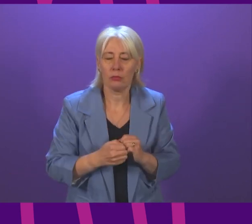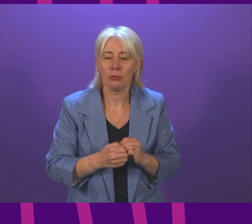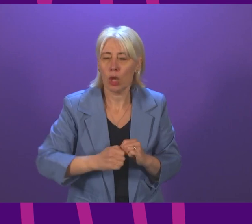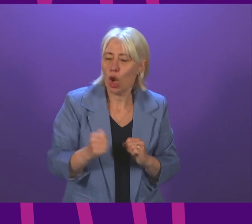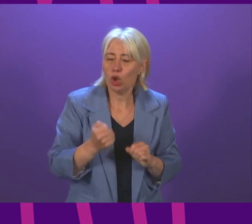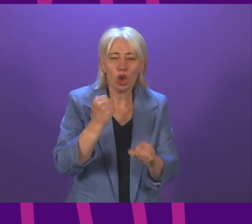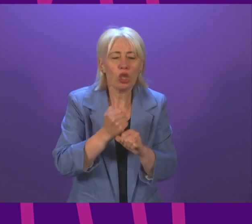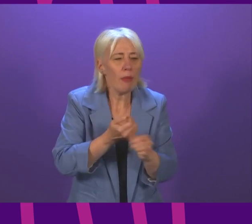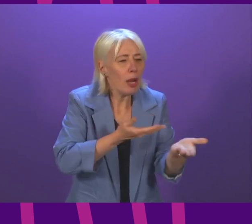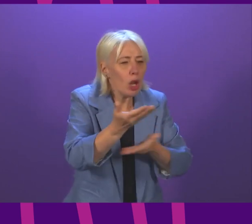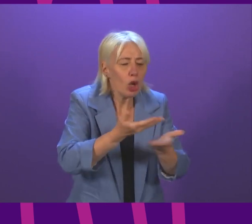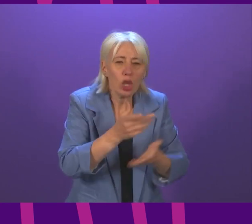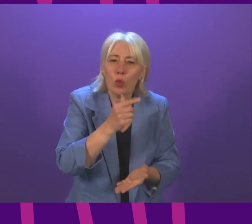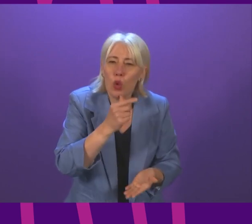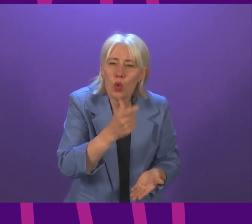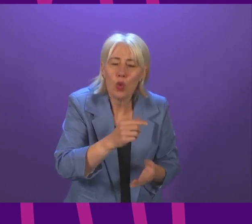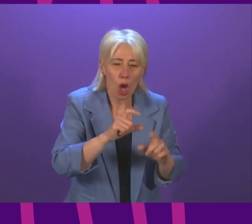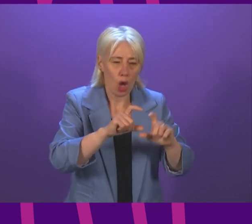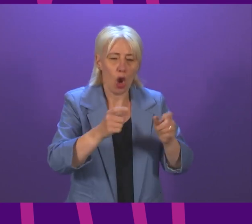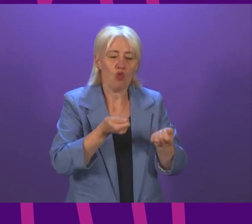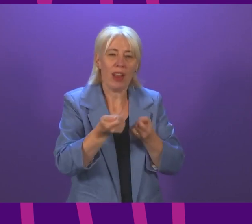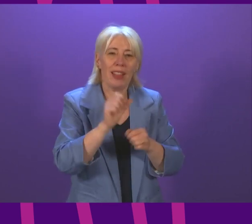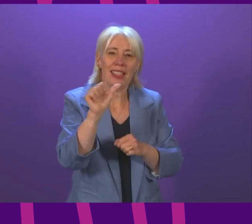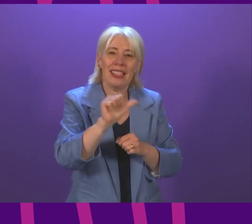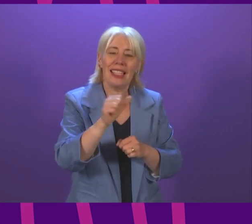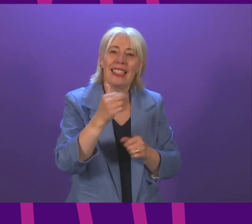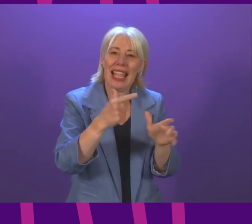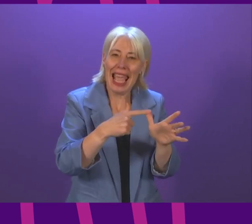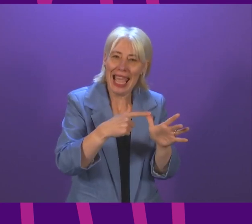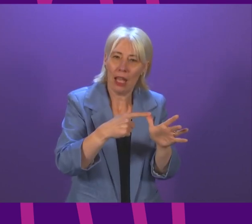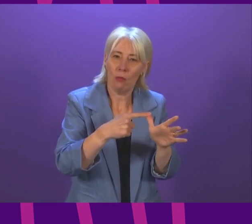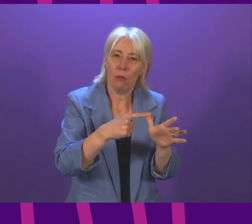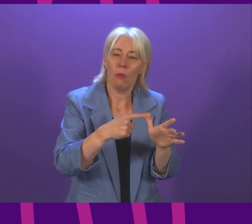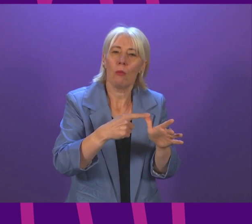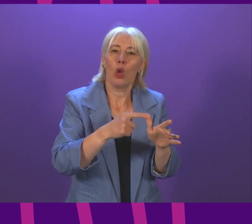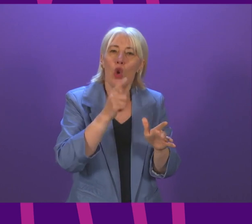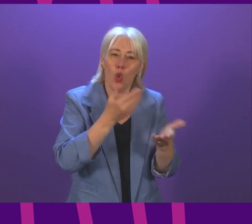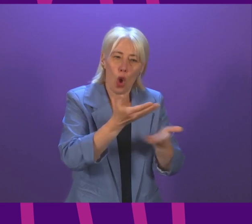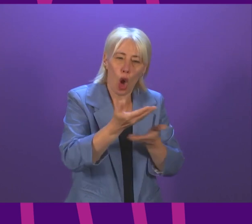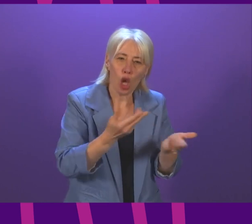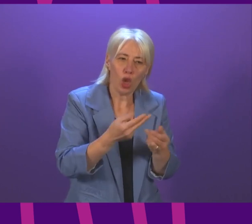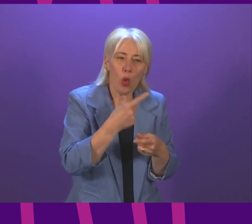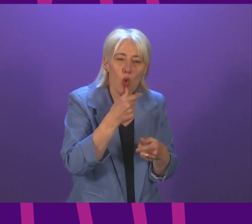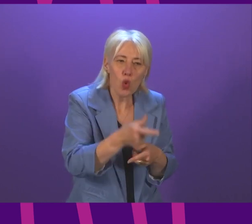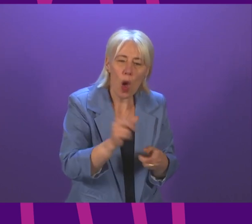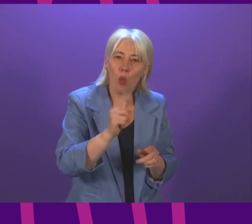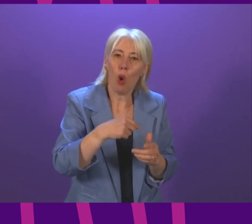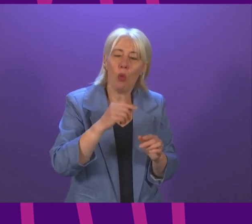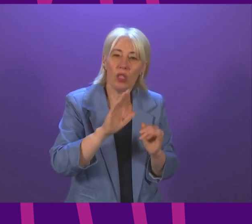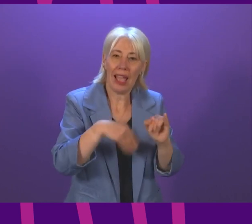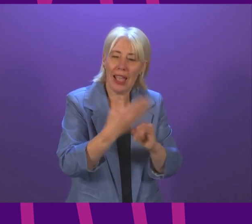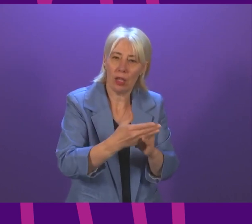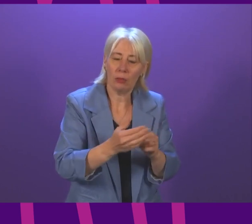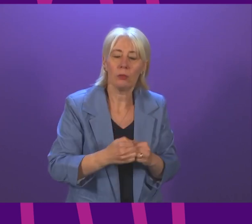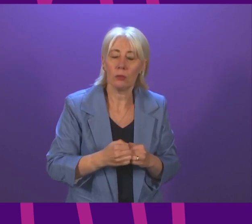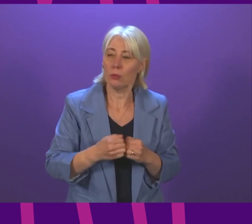Government consulted with over Regulation 16A and what was the outcome of those discussions? First Minister. We've consulted with a range